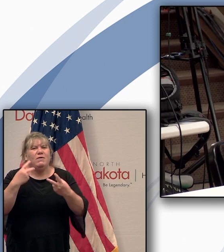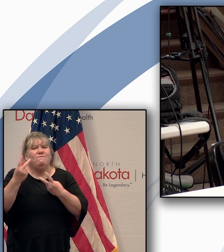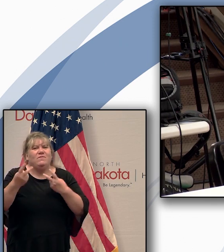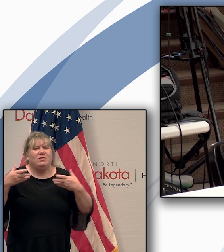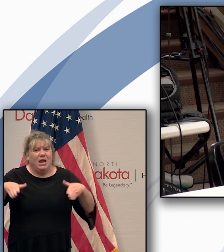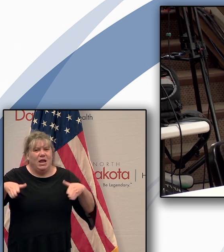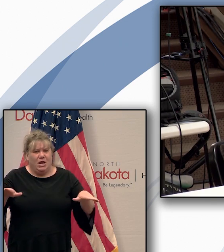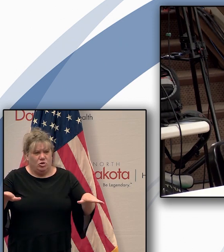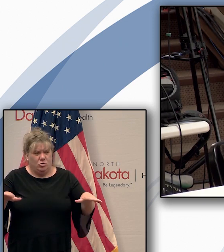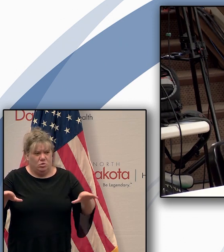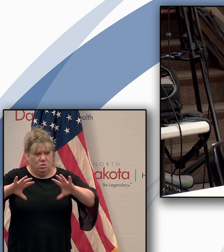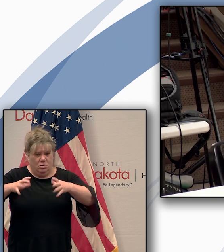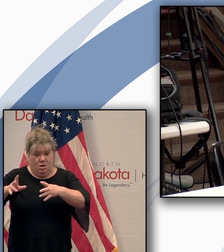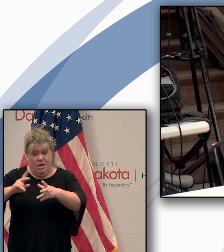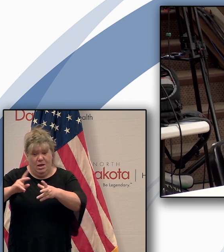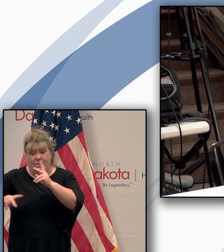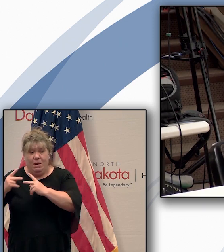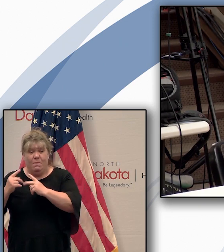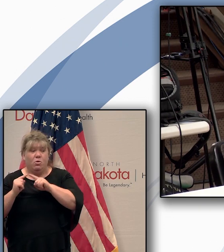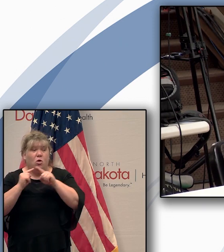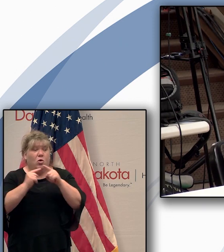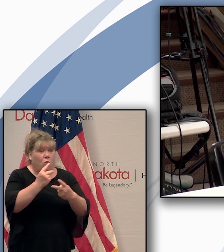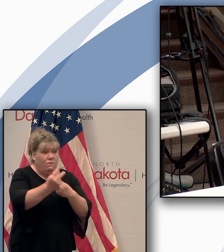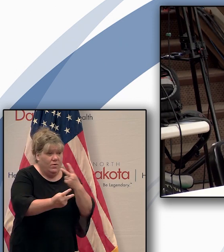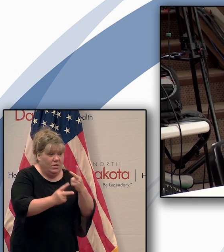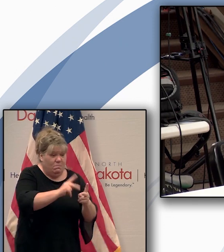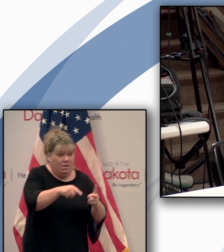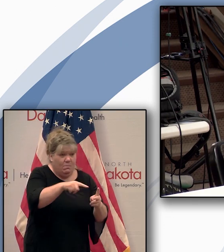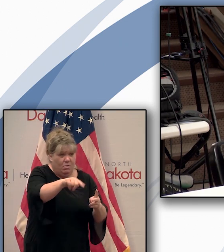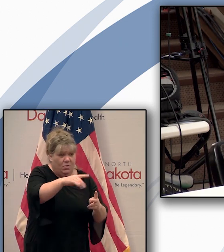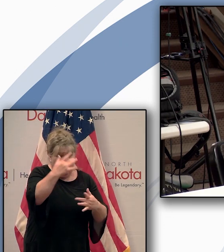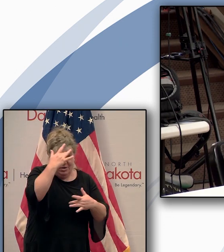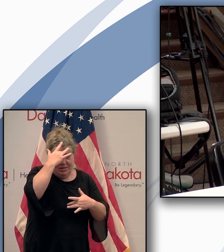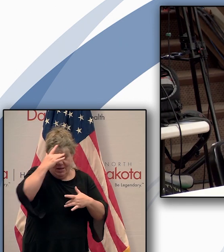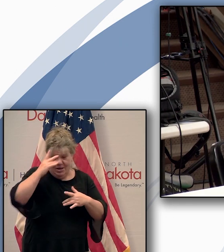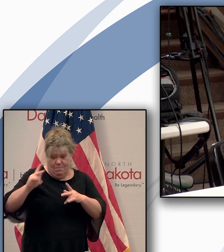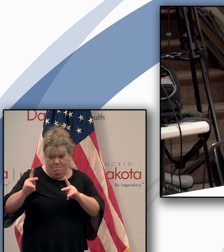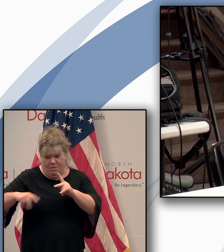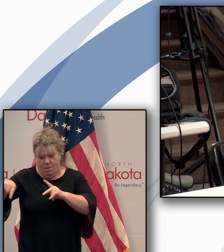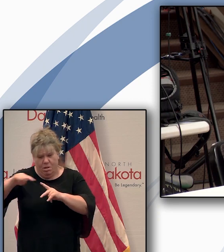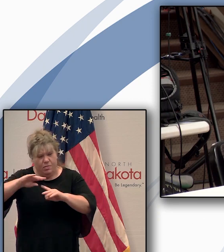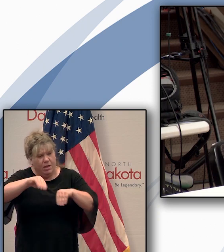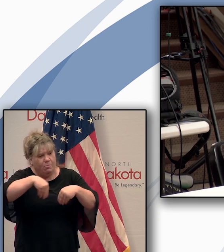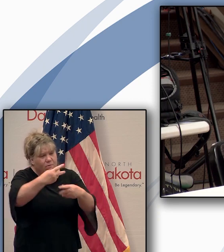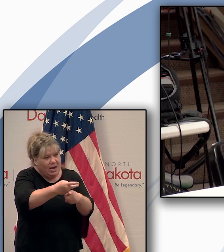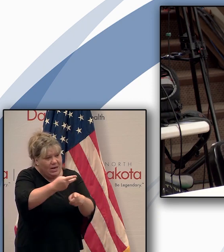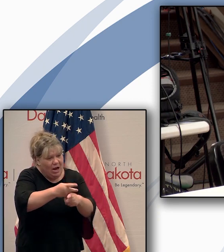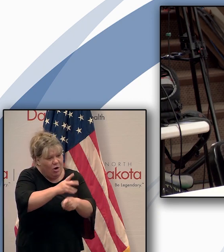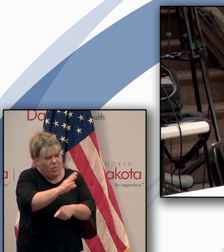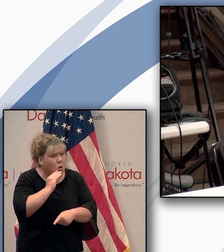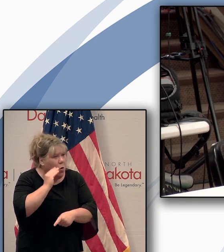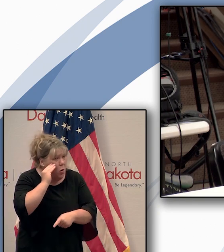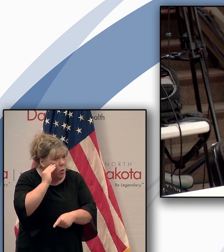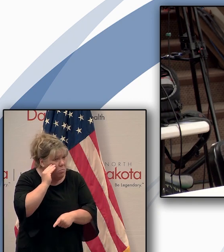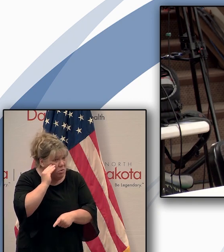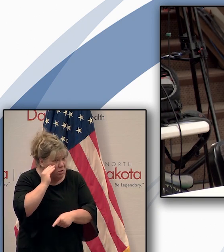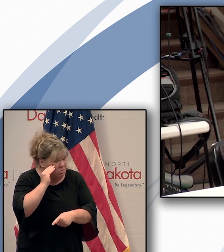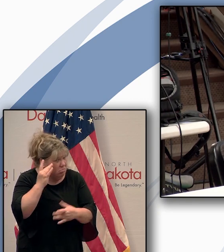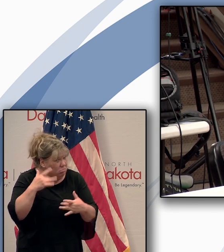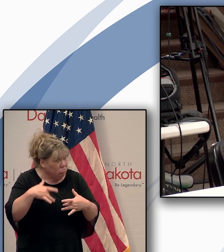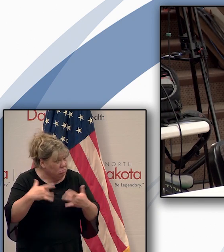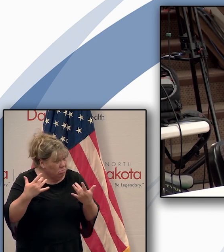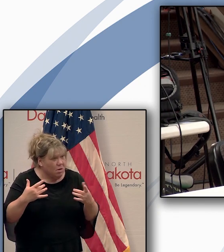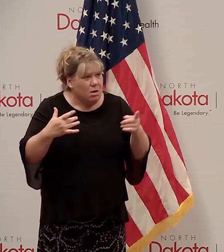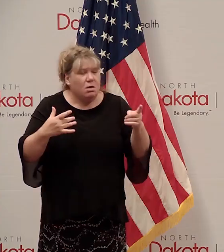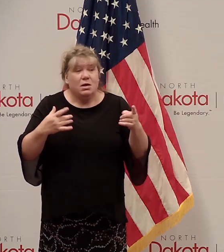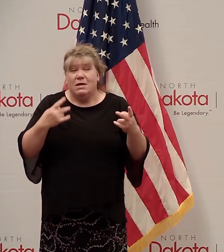for people who visit people in and give caregivers in-house and in tomorrow? So